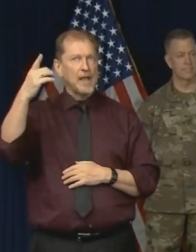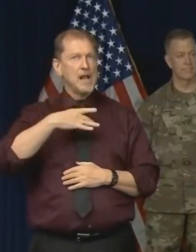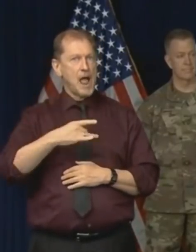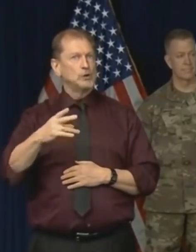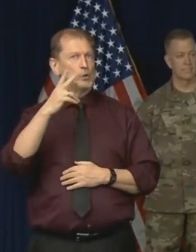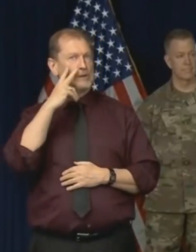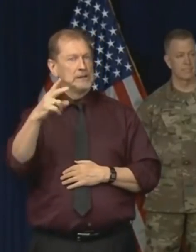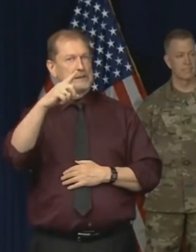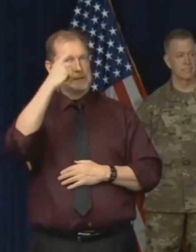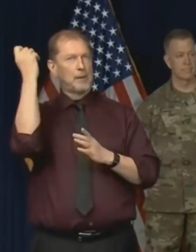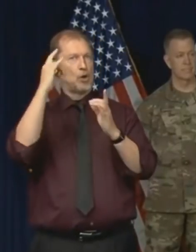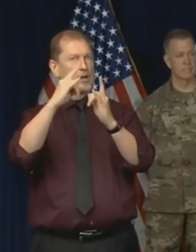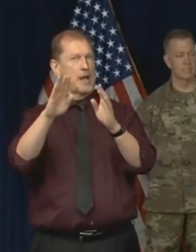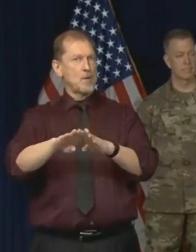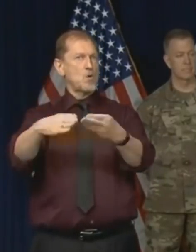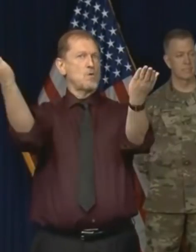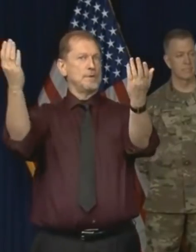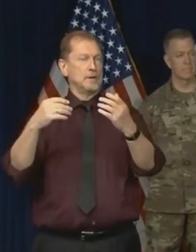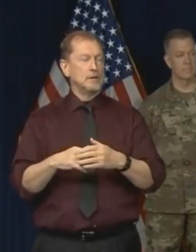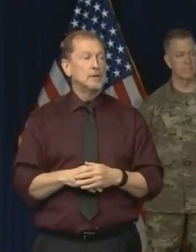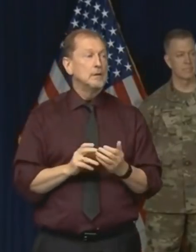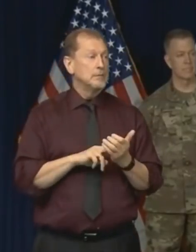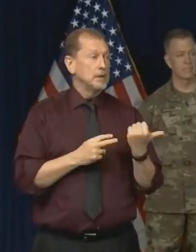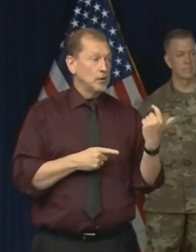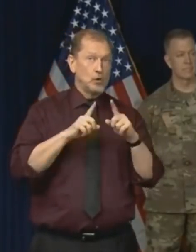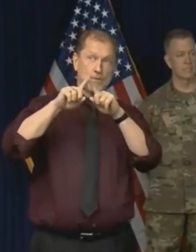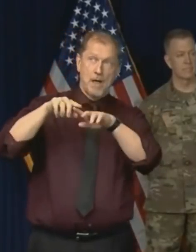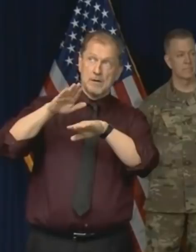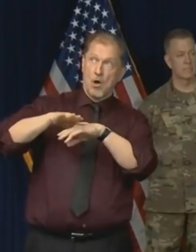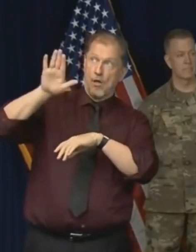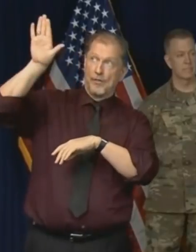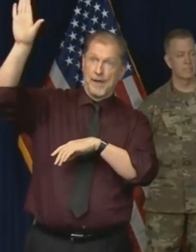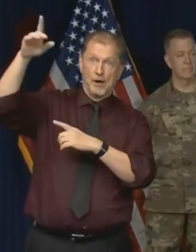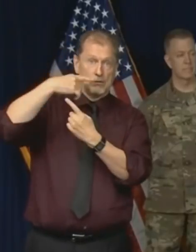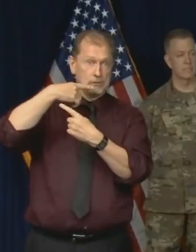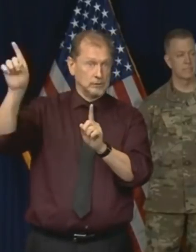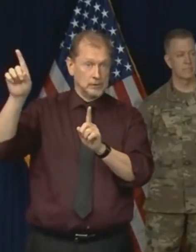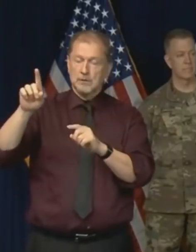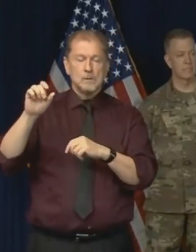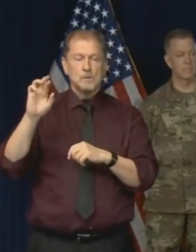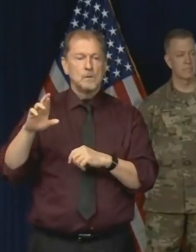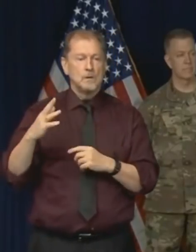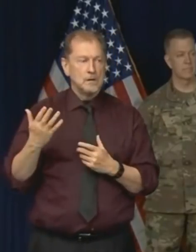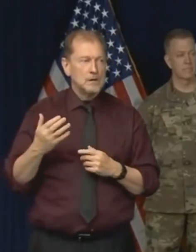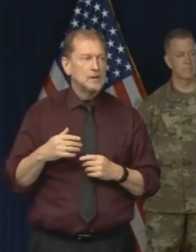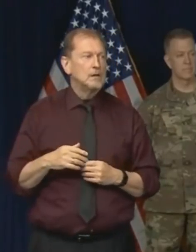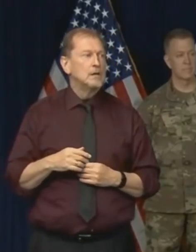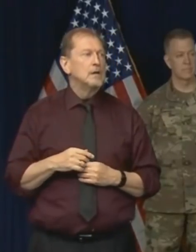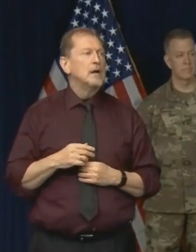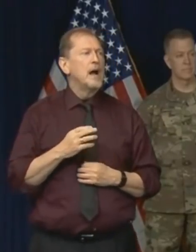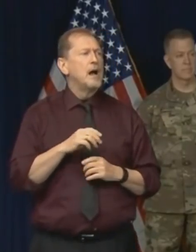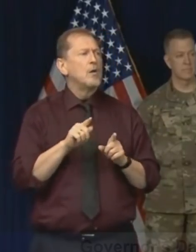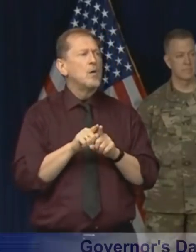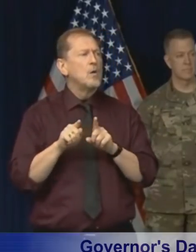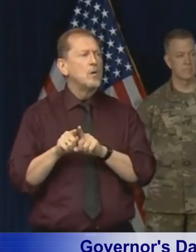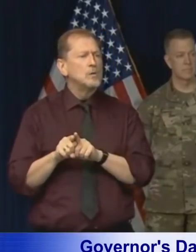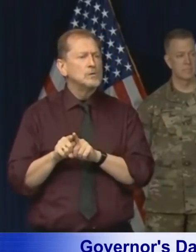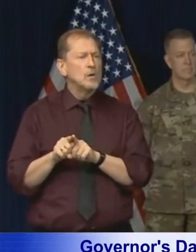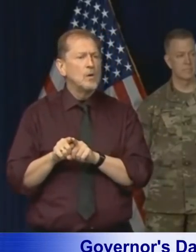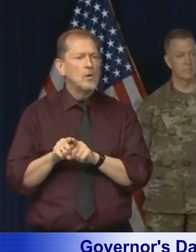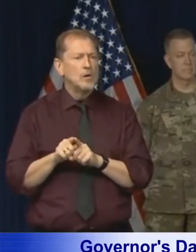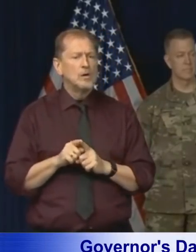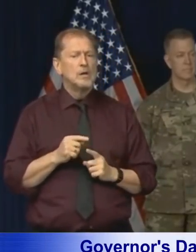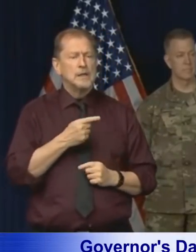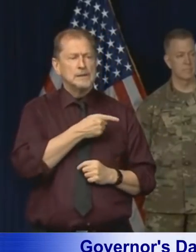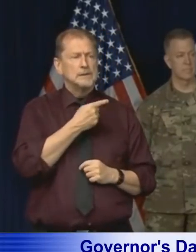in first. So are you looking at those federal guidelines? And President Trump yesterday said he was going to be speaking with